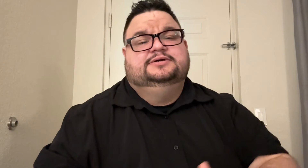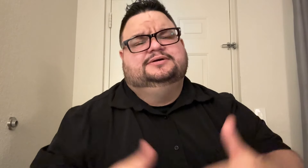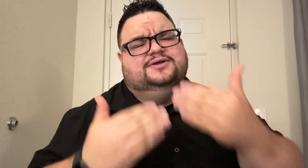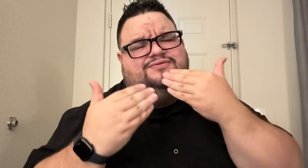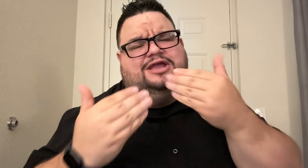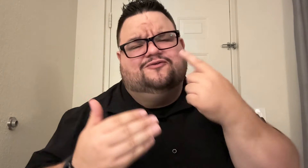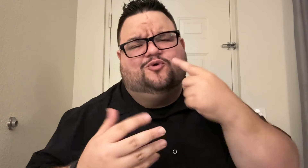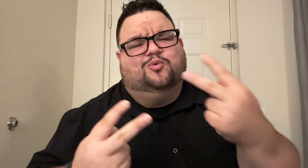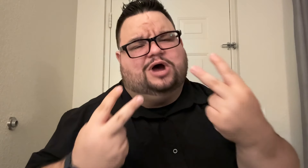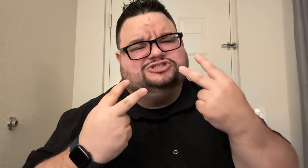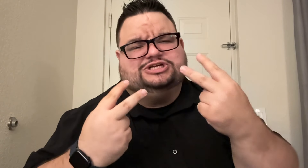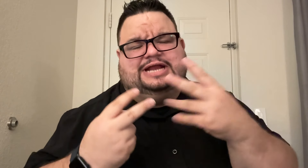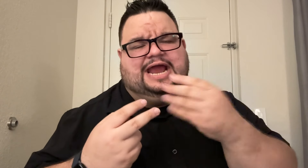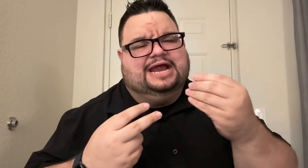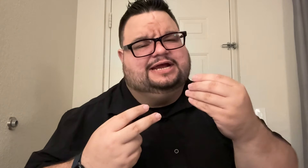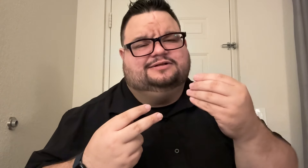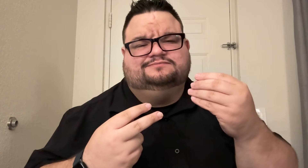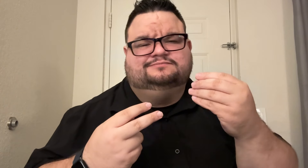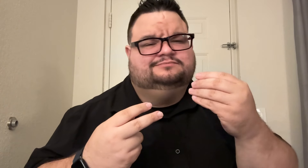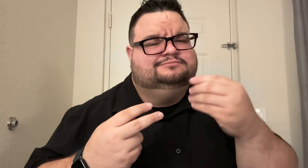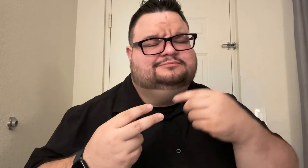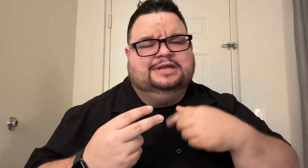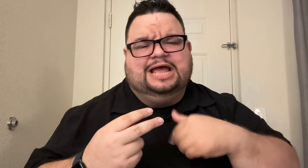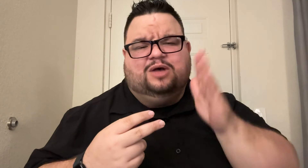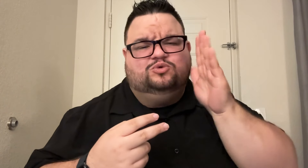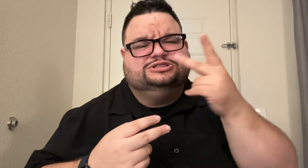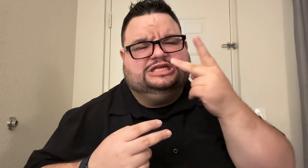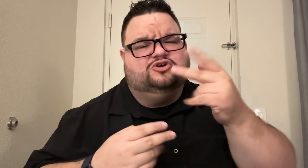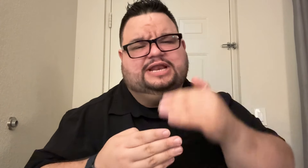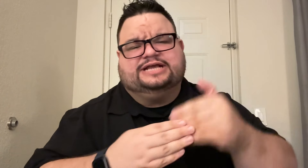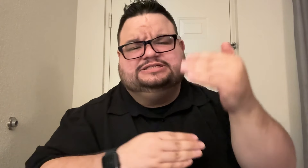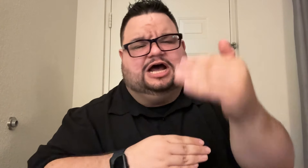So, thank you for watching and I will see you next time.